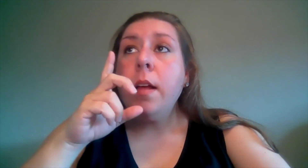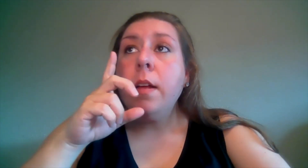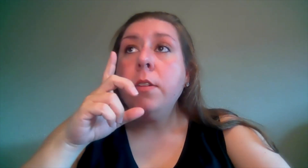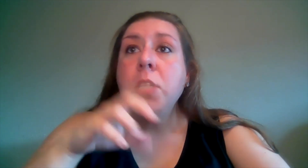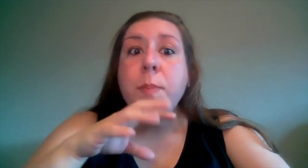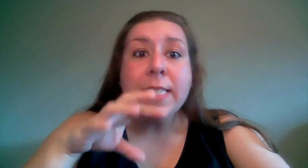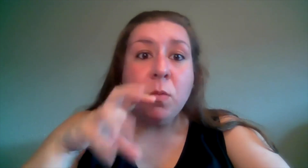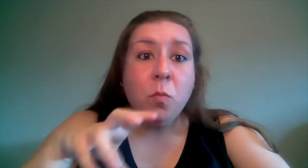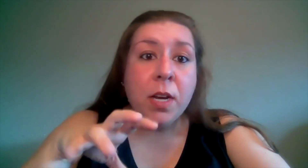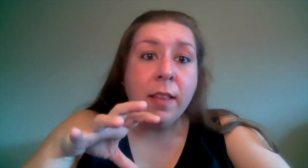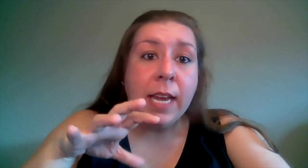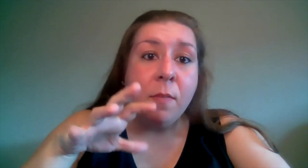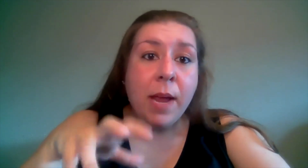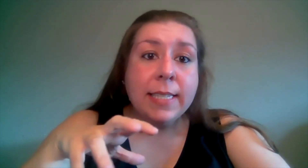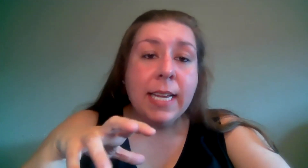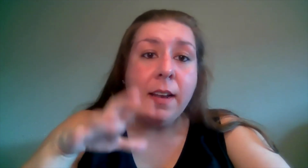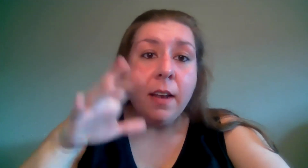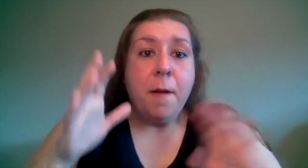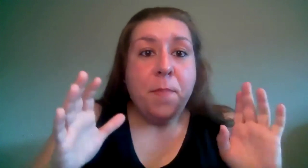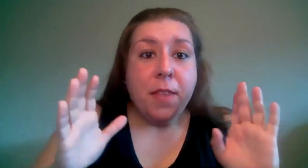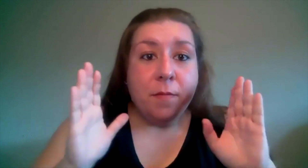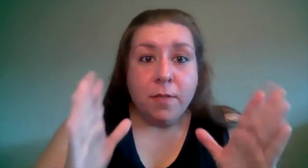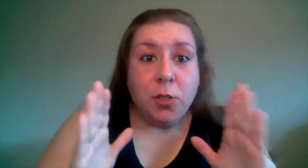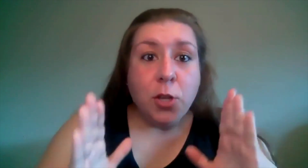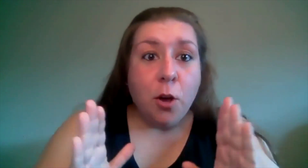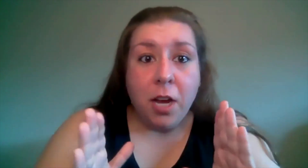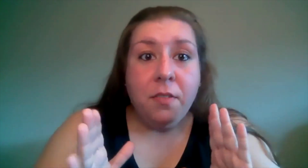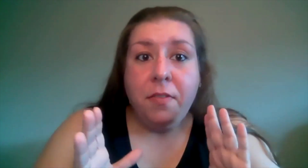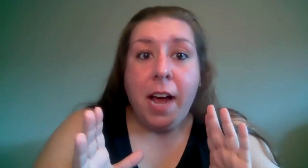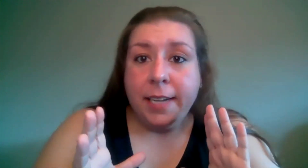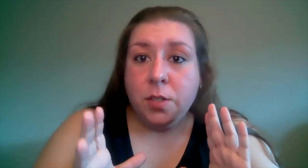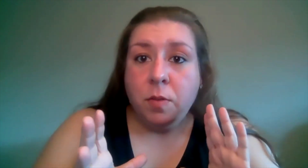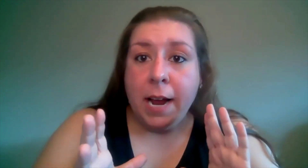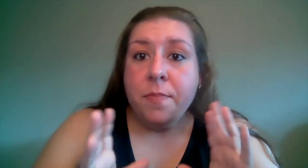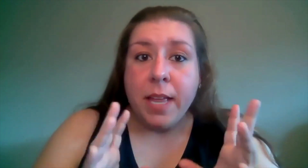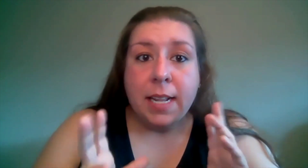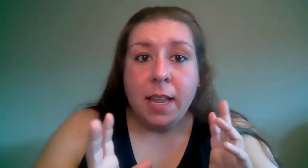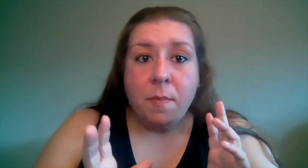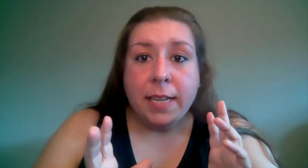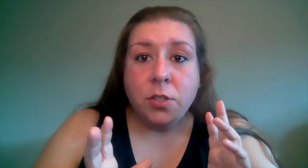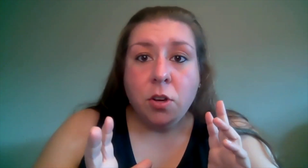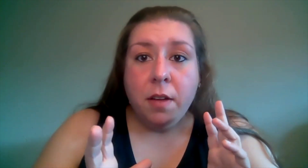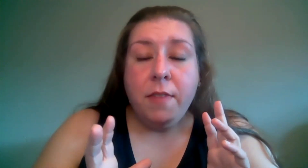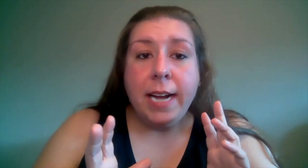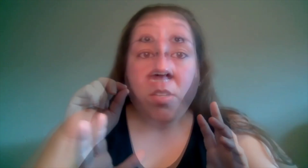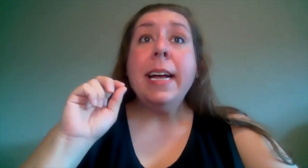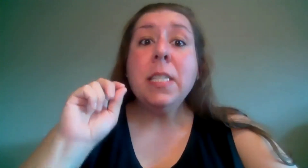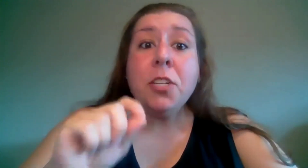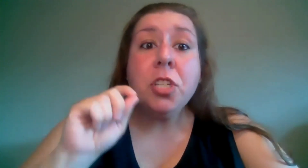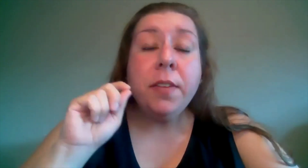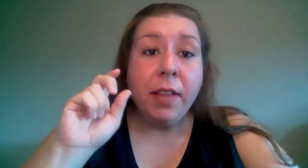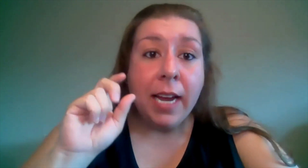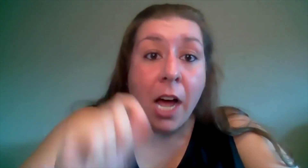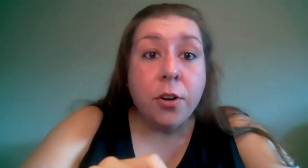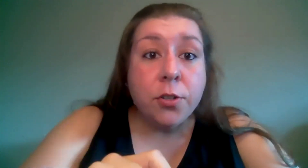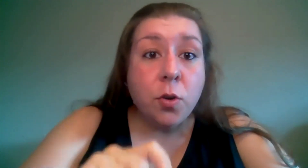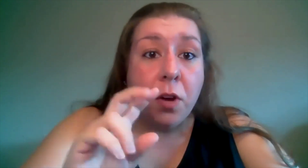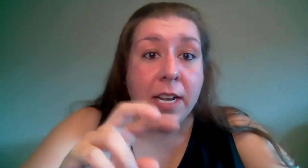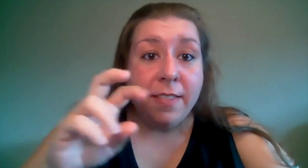just because it really makes it so confined right that it that it makes it so confined especially for like underscoring and